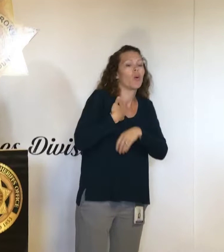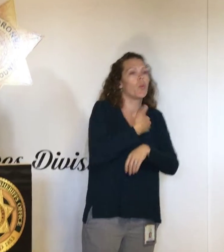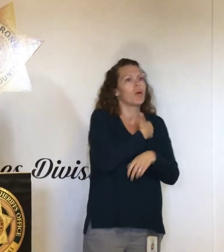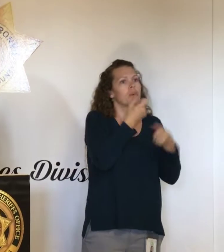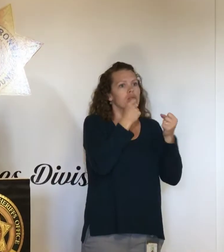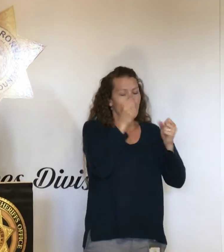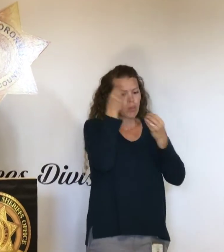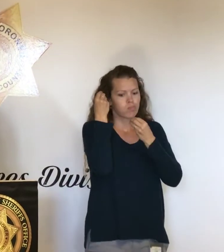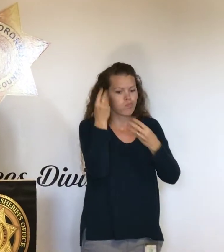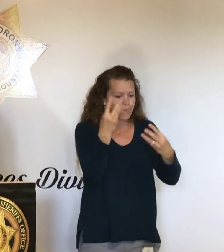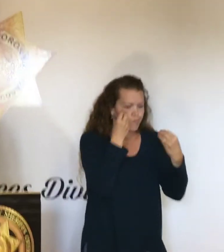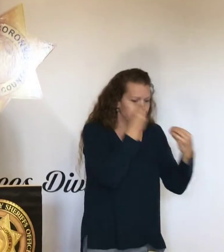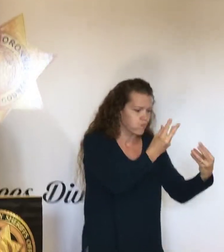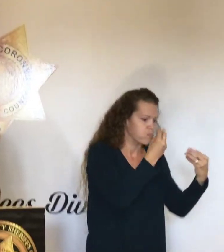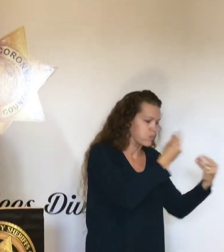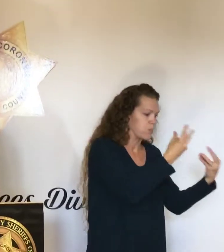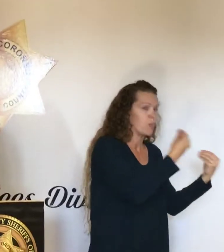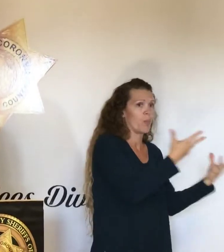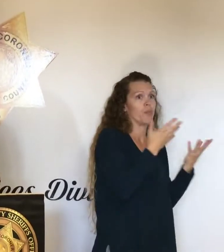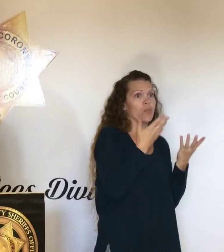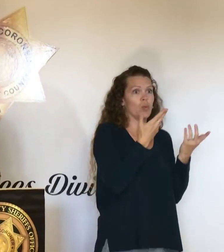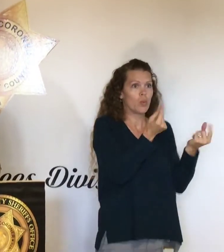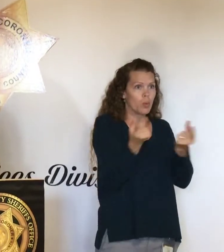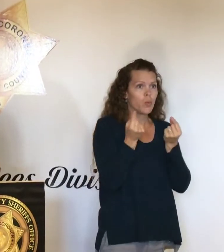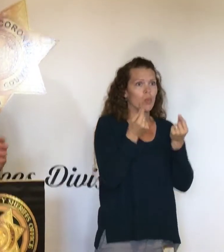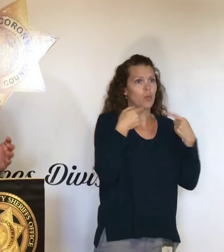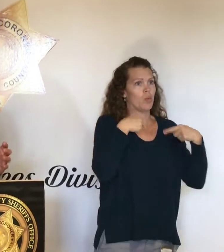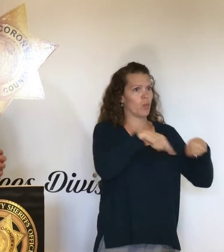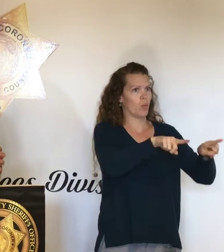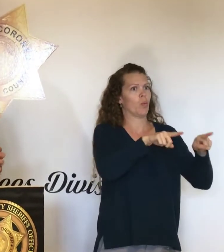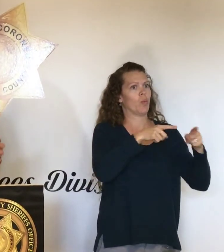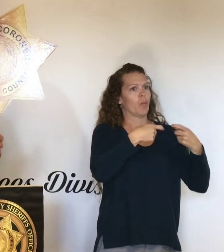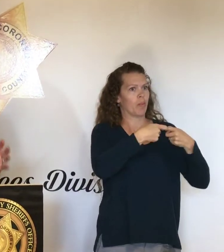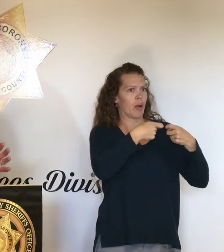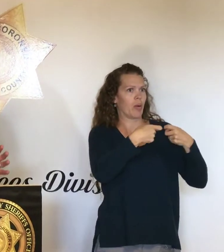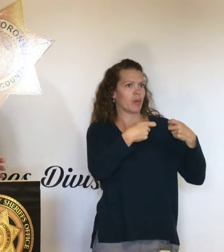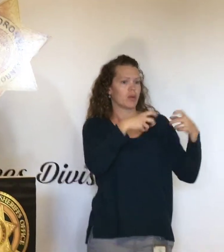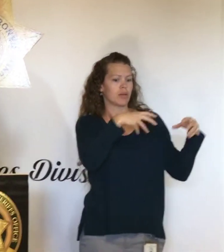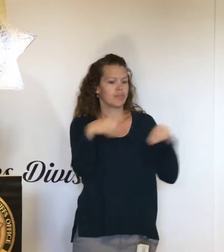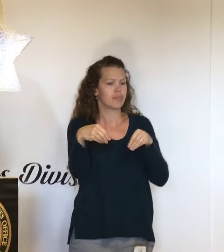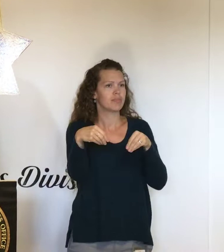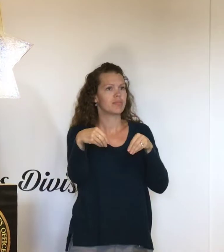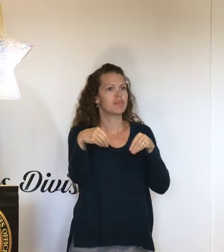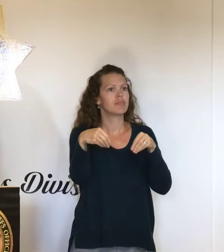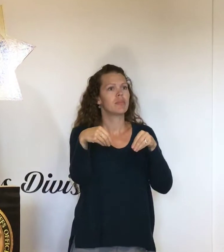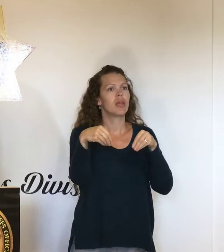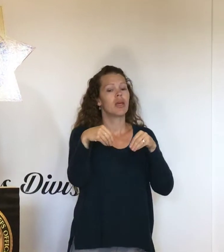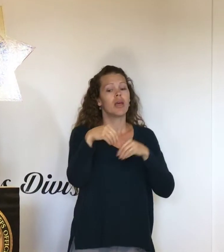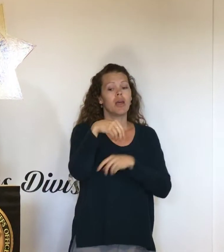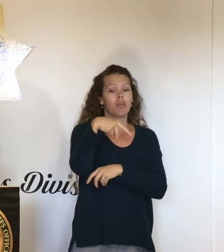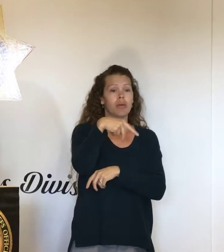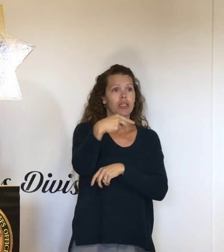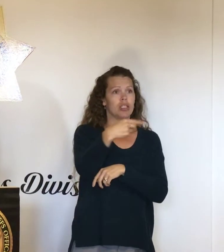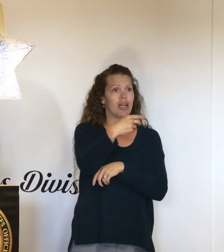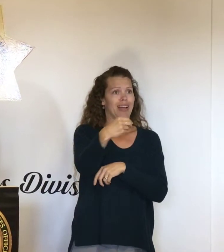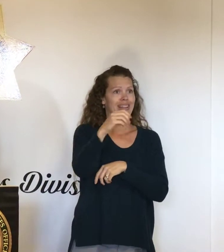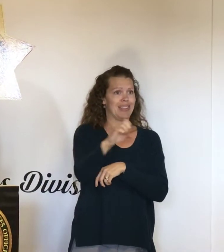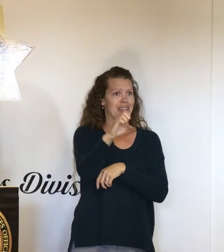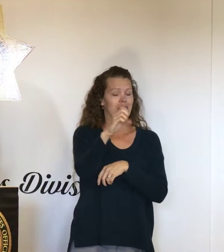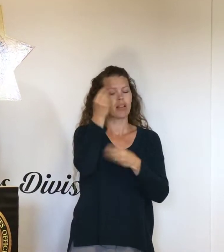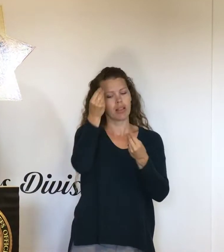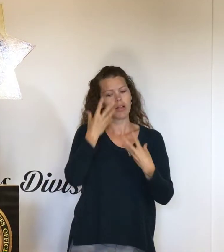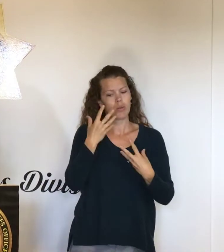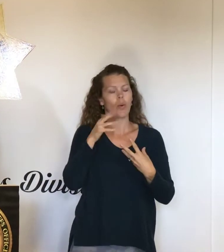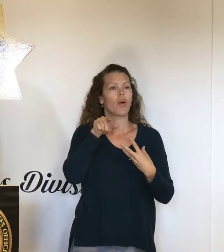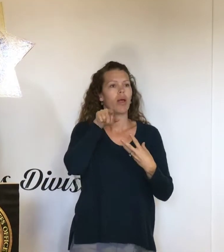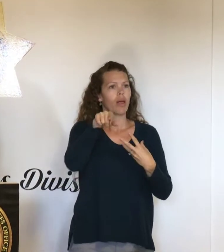about this power outage. And so PG&E has let us know that they're doing their best to